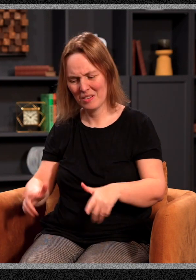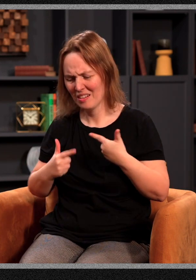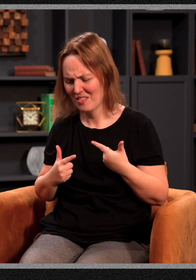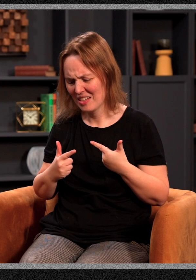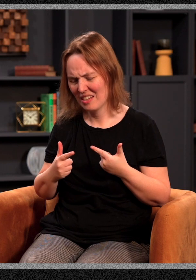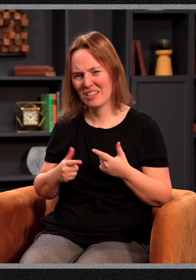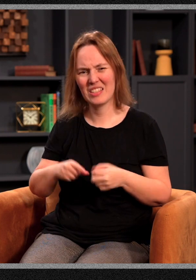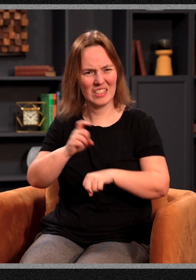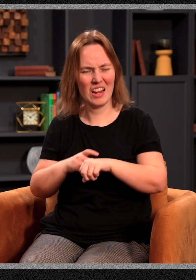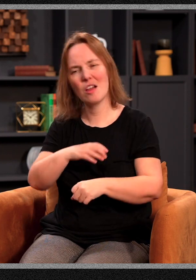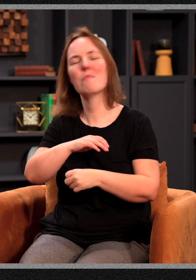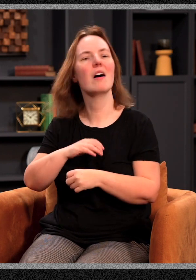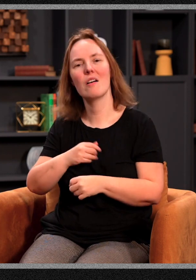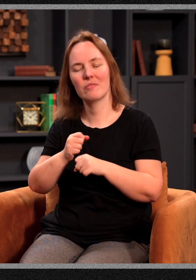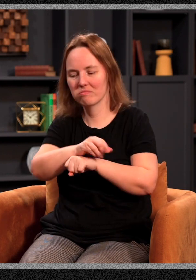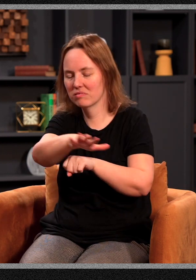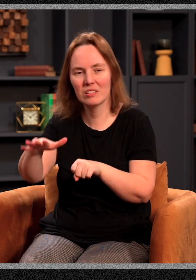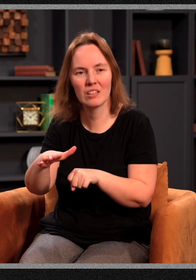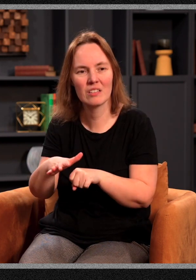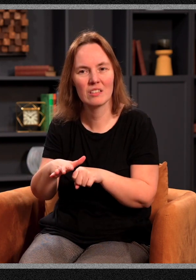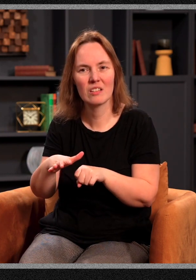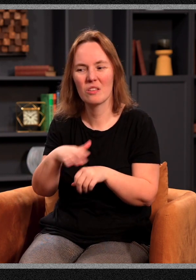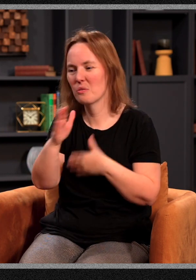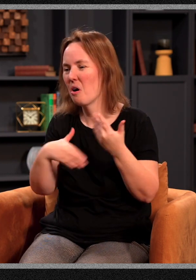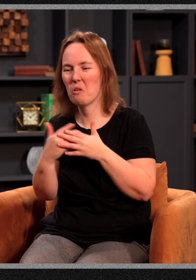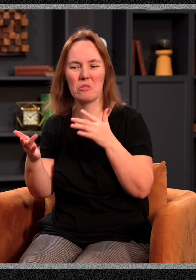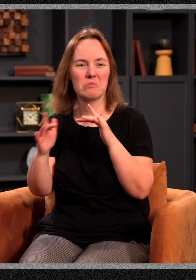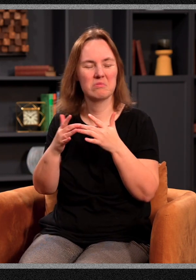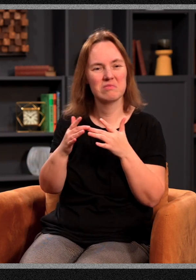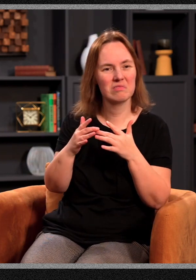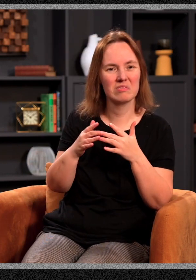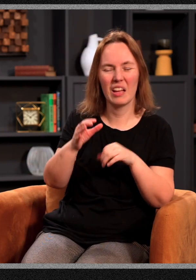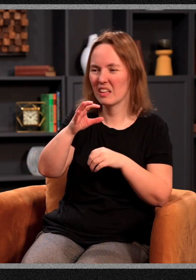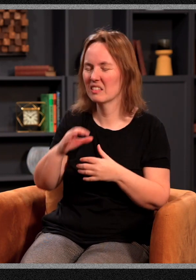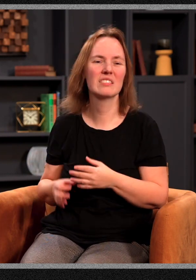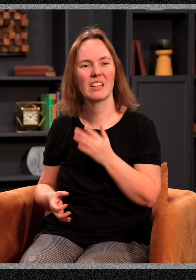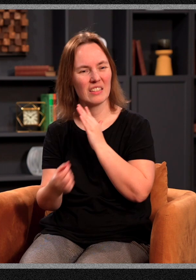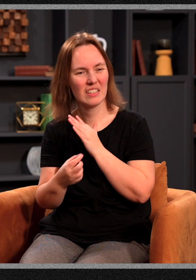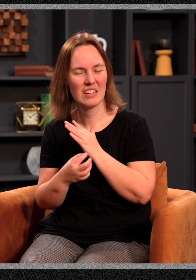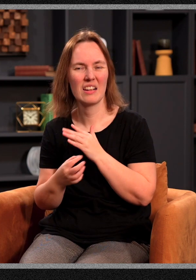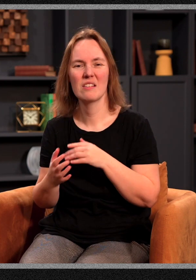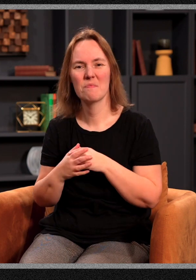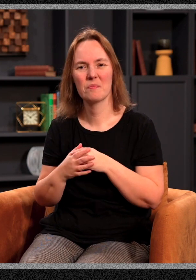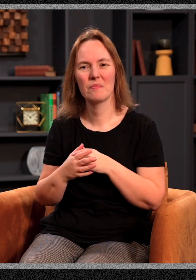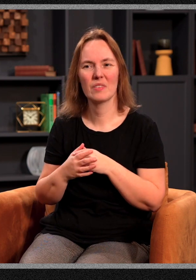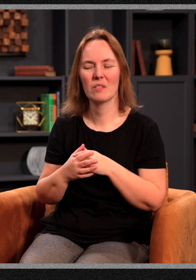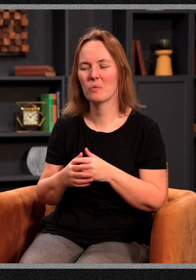this age of influence, whether through social media, whether through all the tech that we have, all the technology, all that we can do, we so